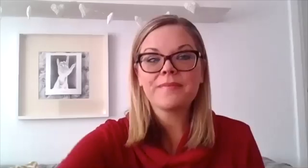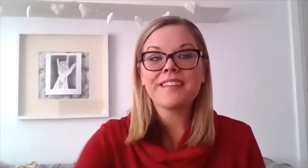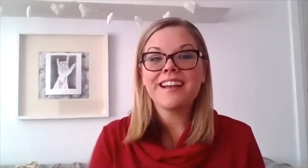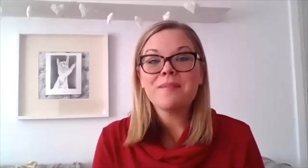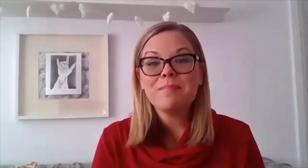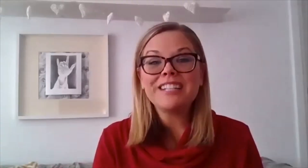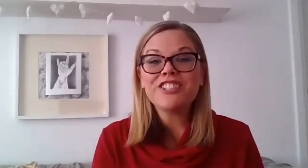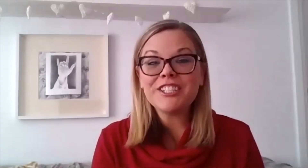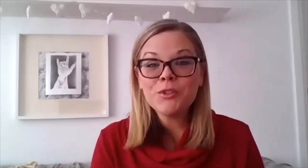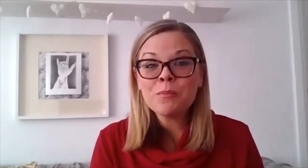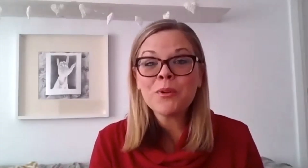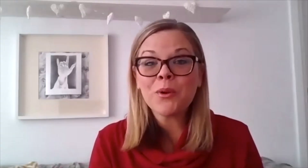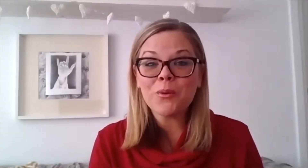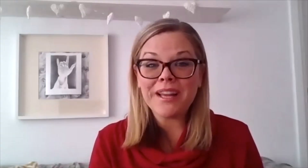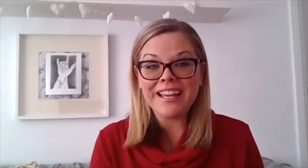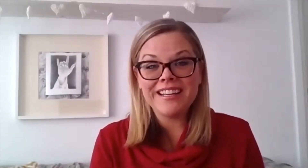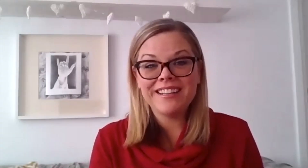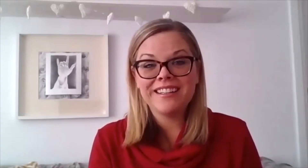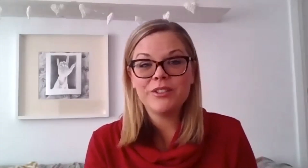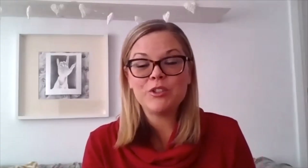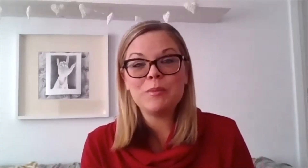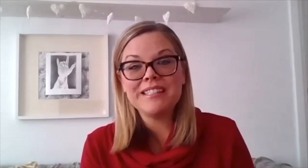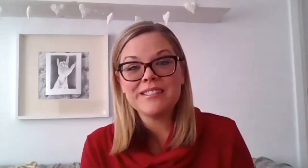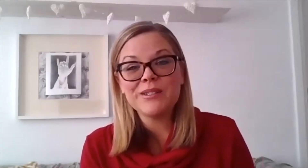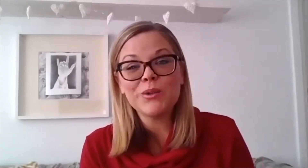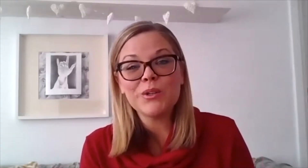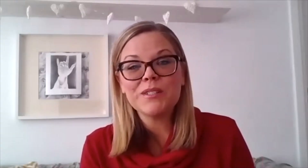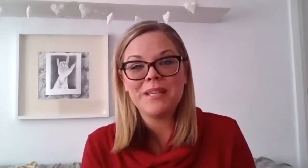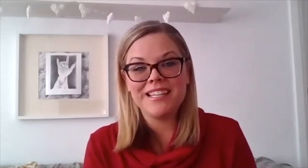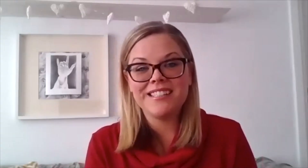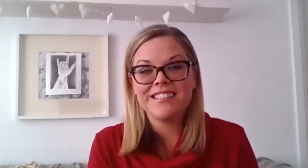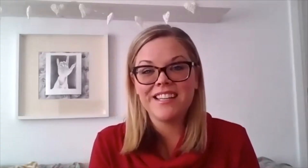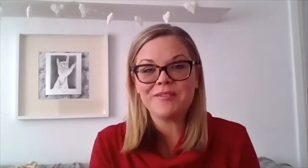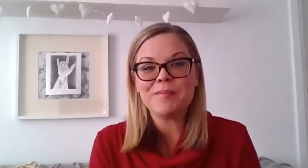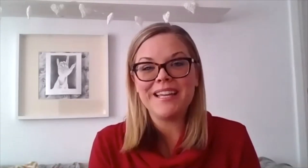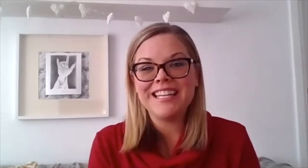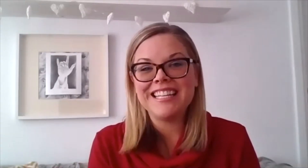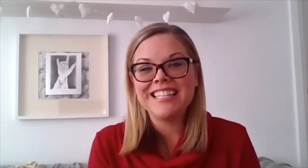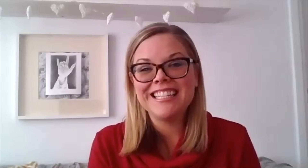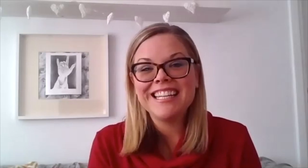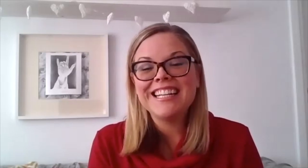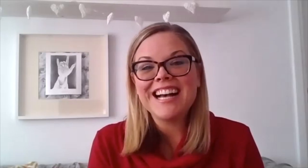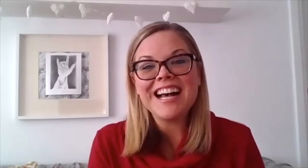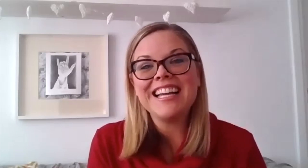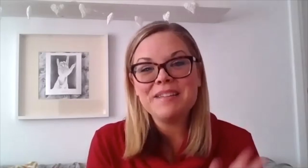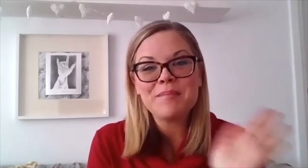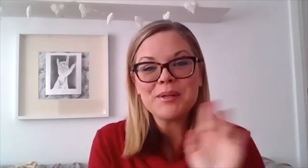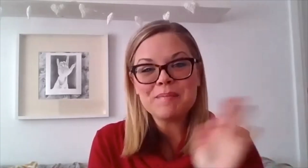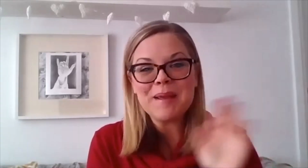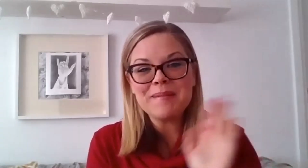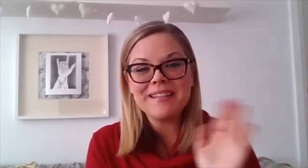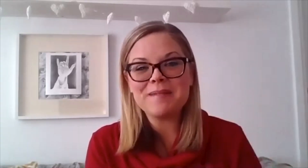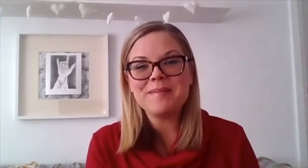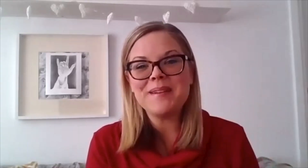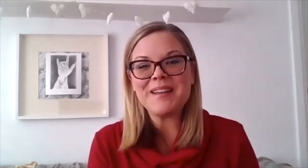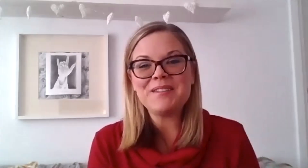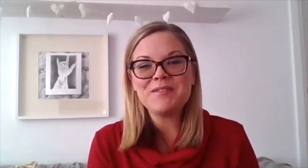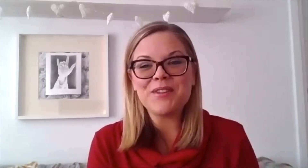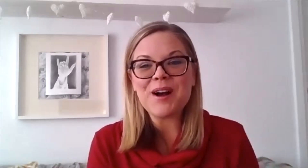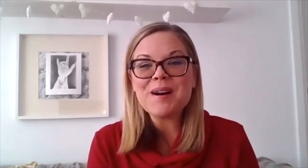which means the lord's peace in romanian hi brooke bateman coming at you from